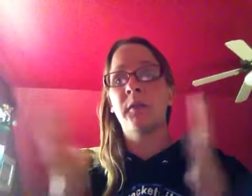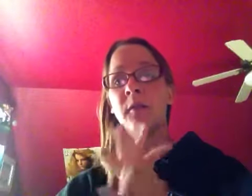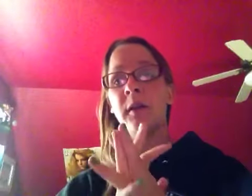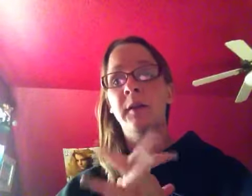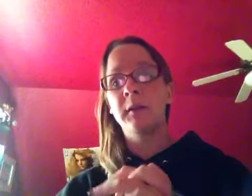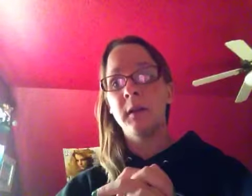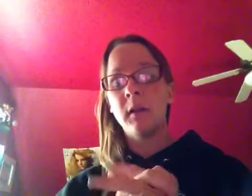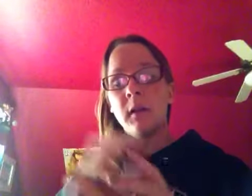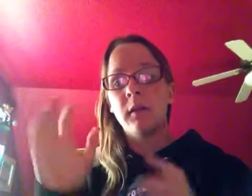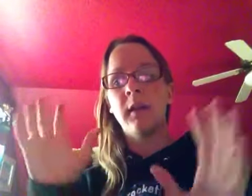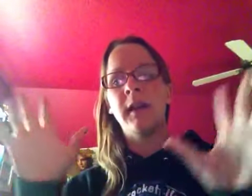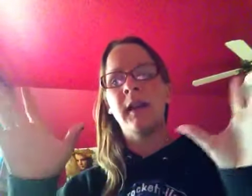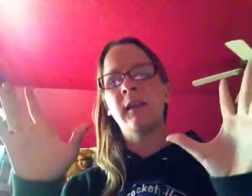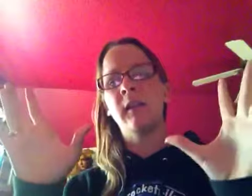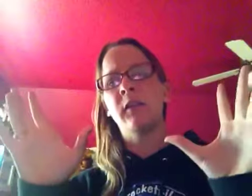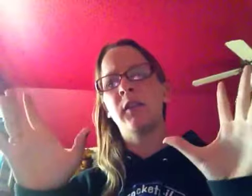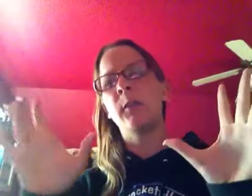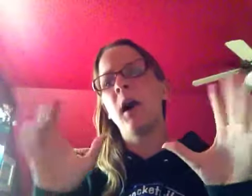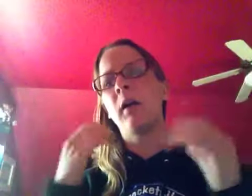store store and it is a little small